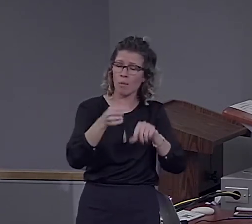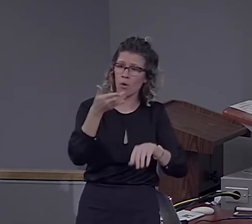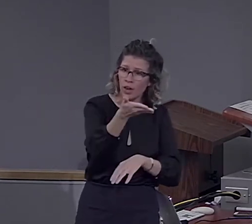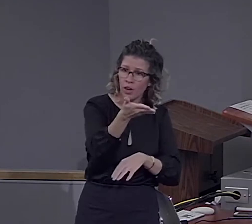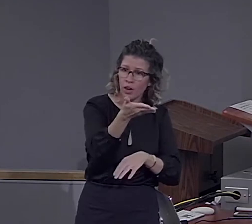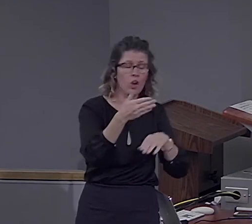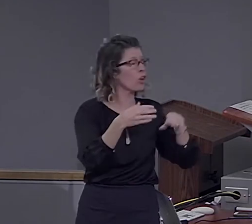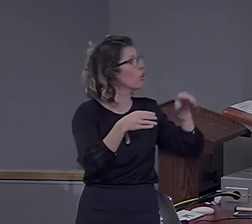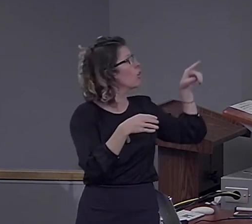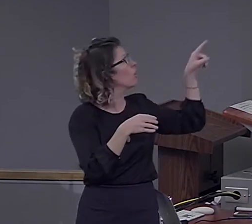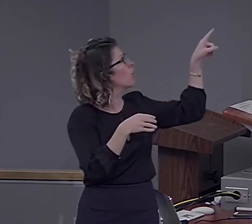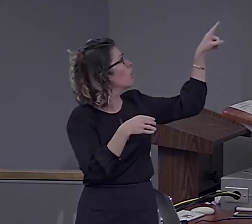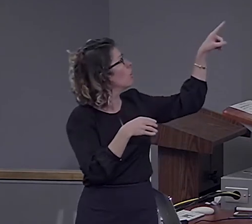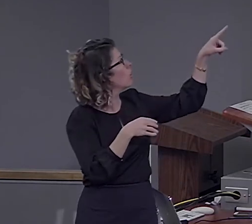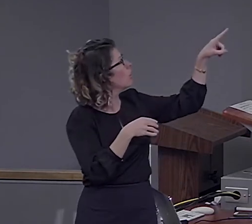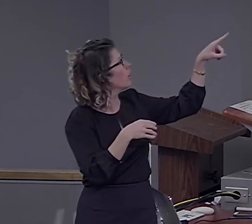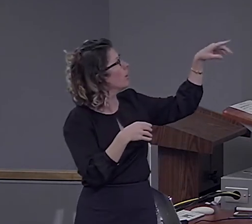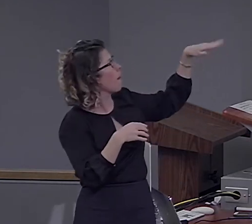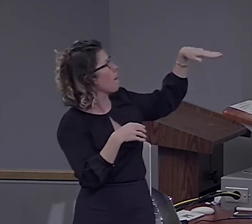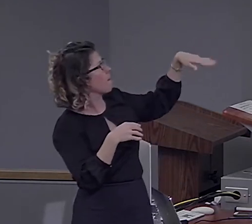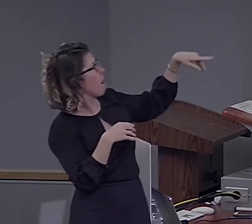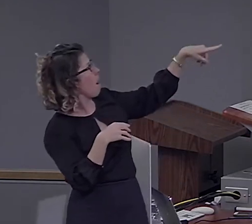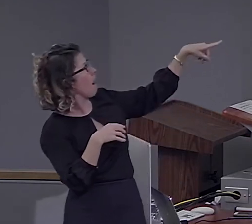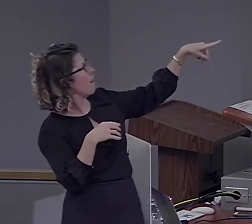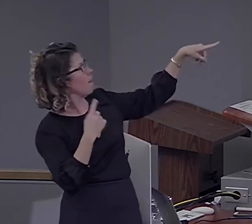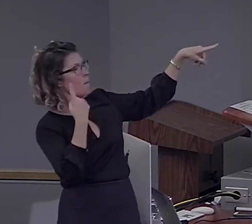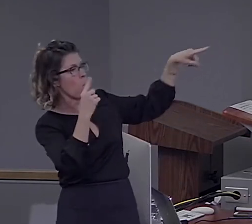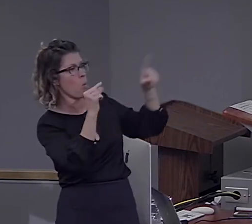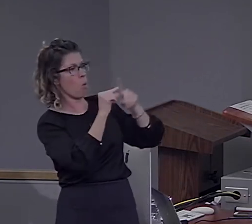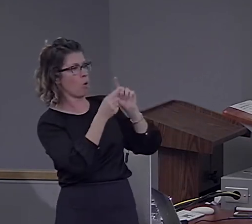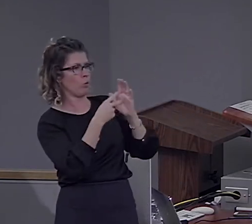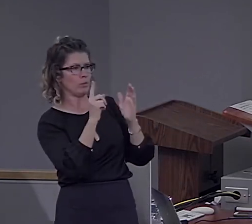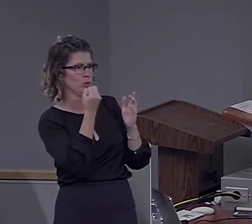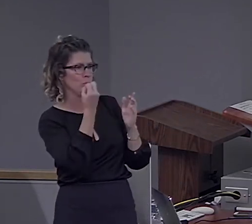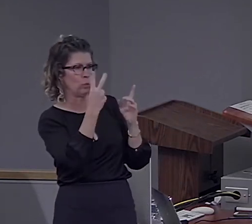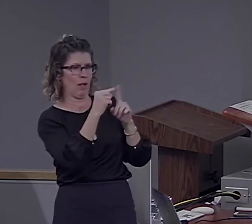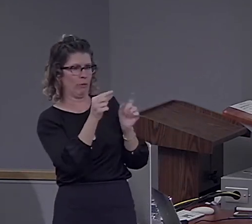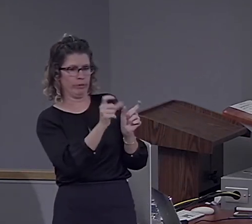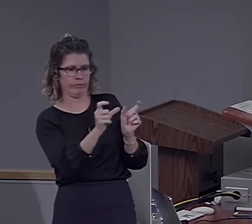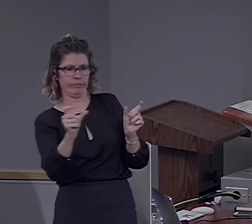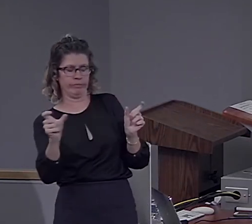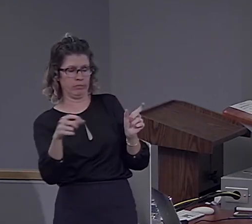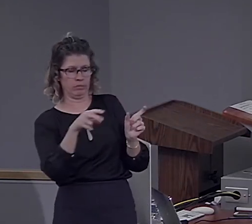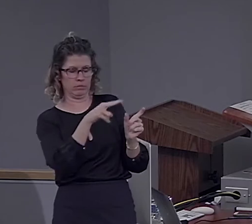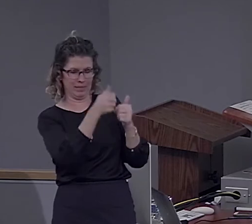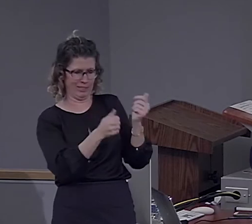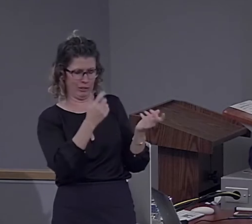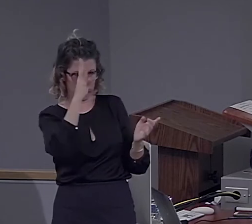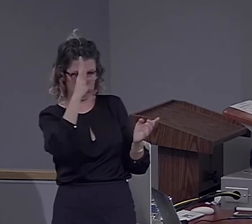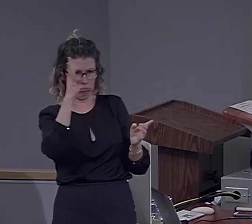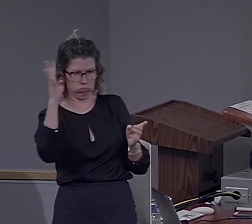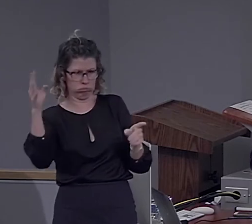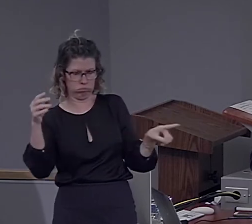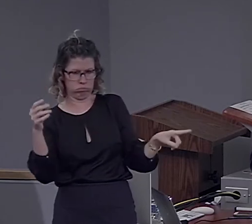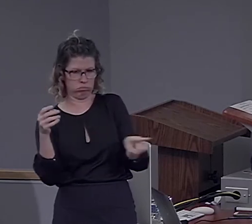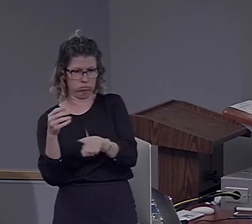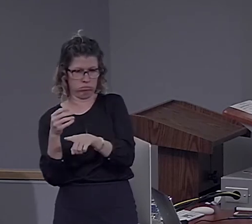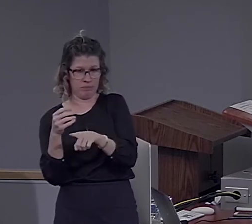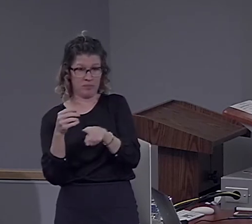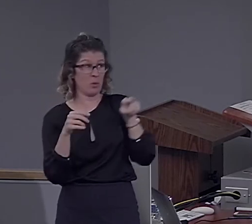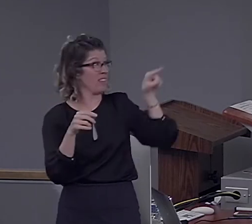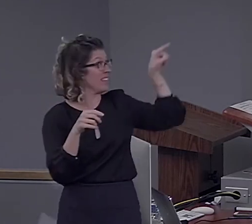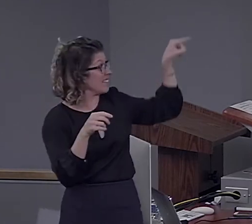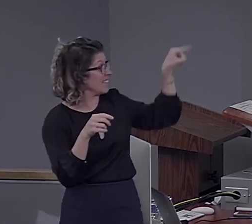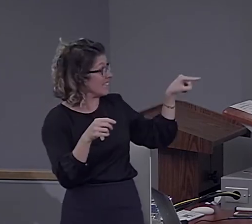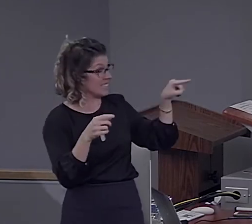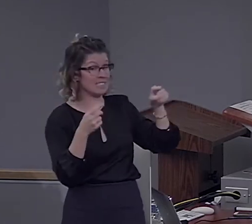the one word, or one pseudoword condition down here, and all of the intermediate conditions. When we scan subjects with this manipulation, we